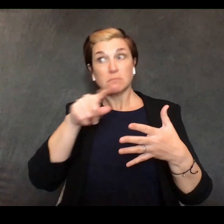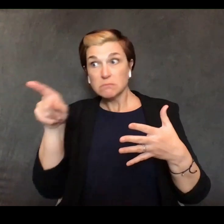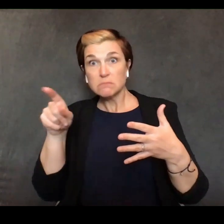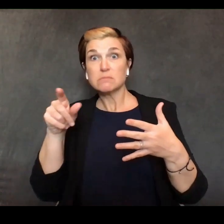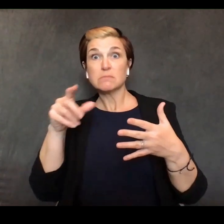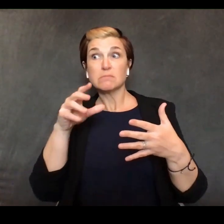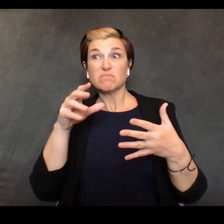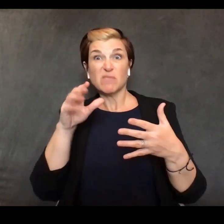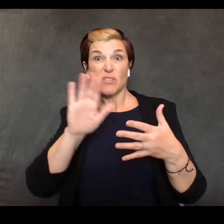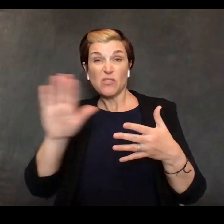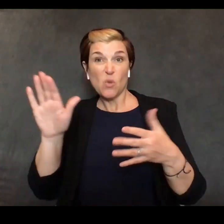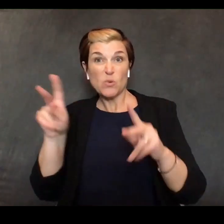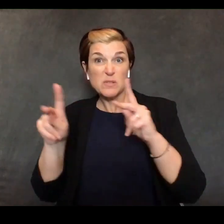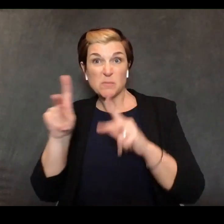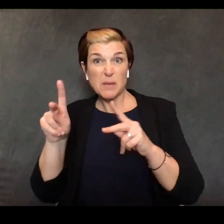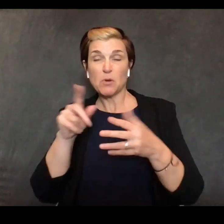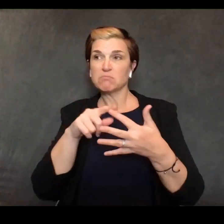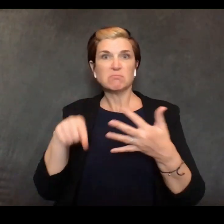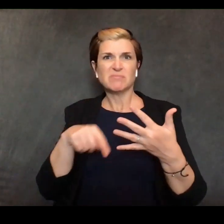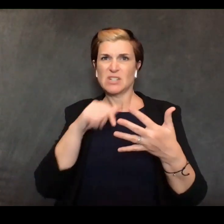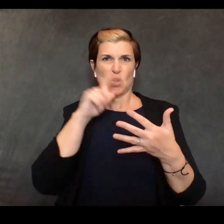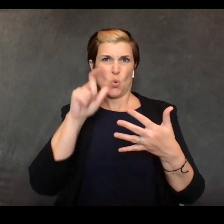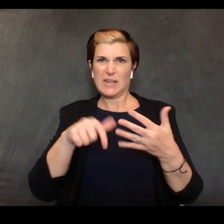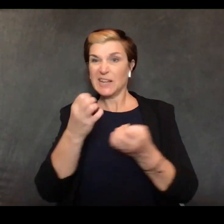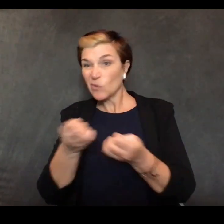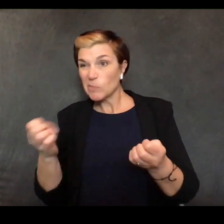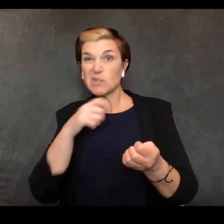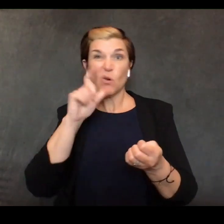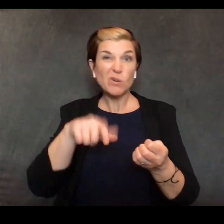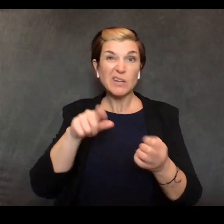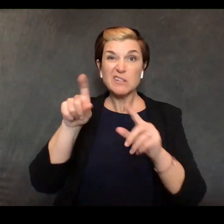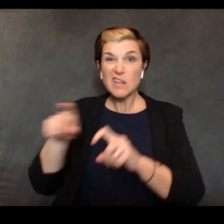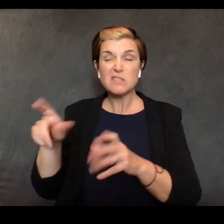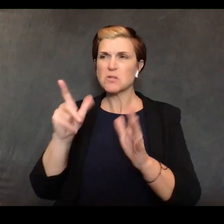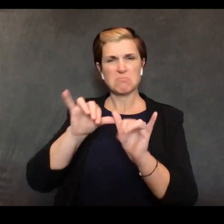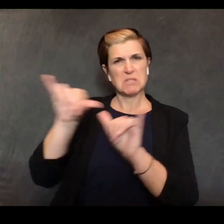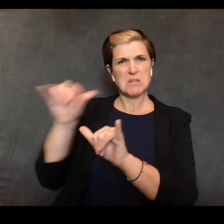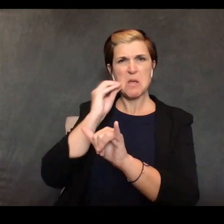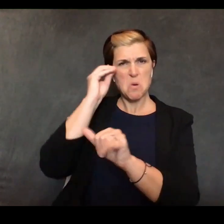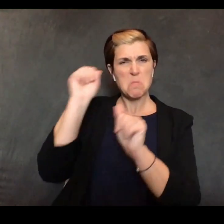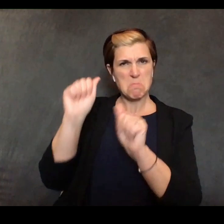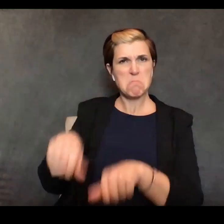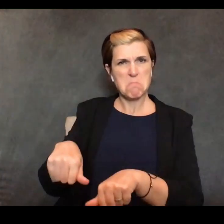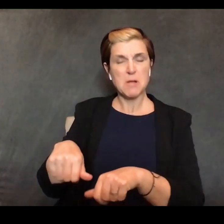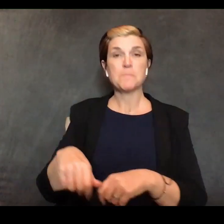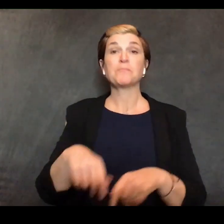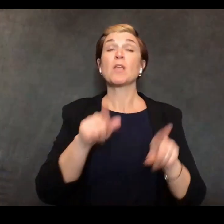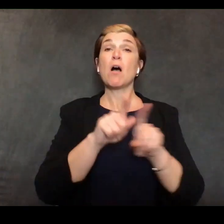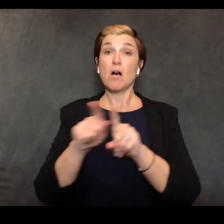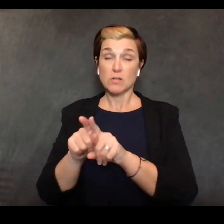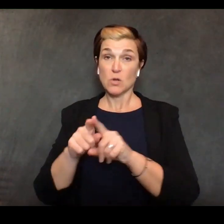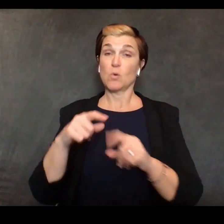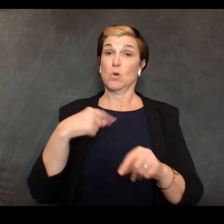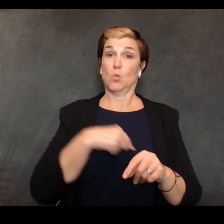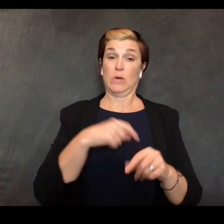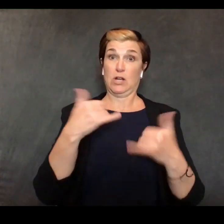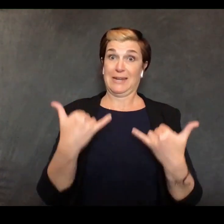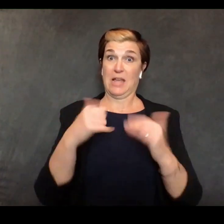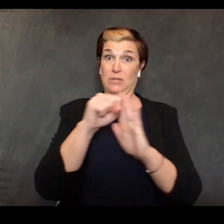state Medicaid agencies can also provide telehealth services without federal approval and so we're asking all states to make this